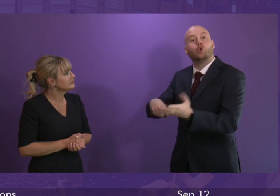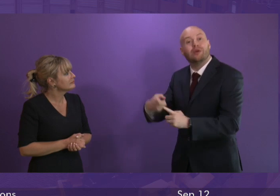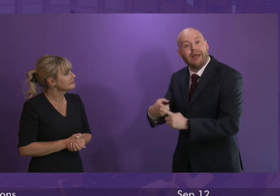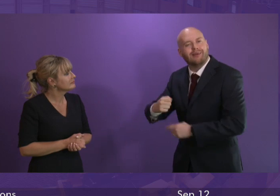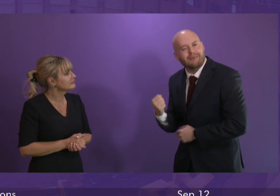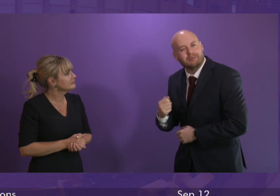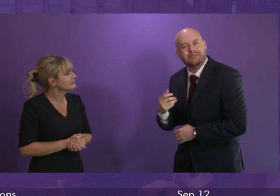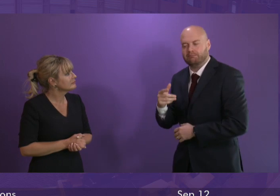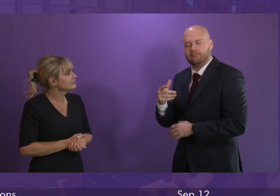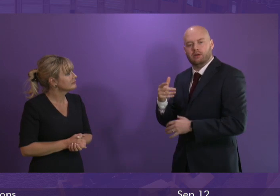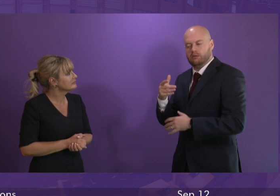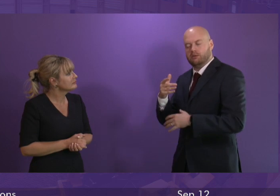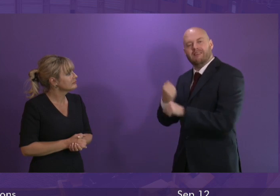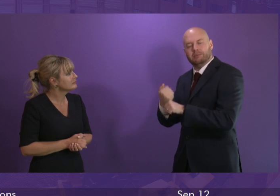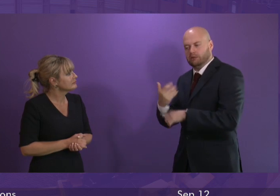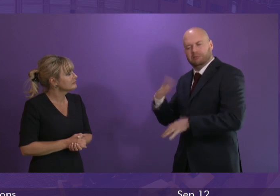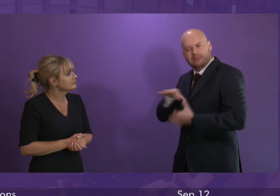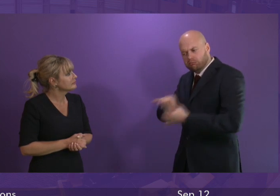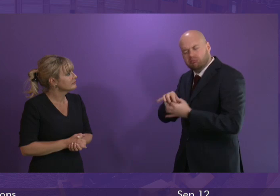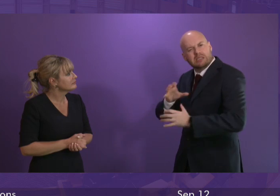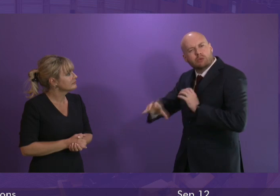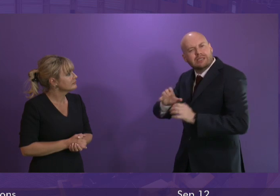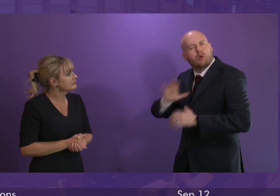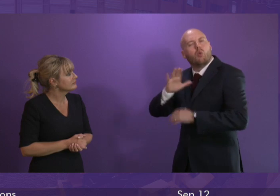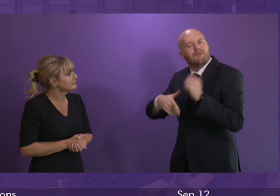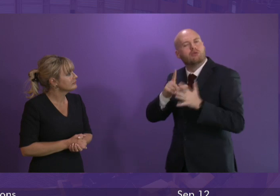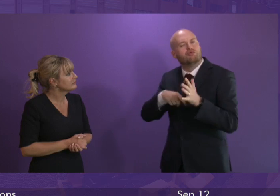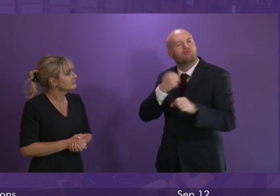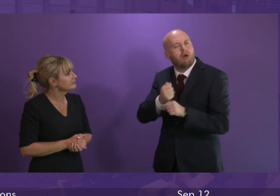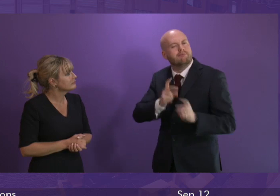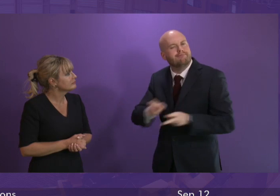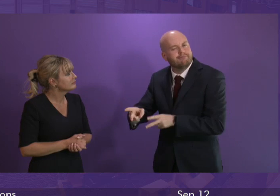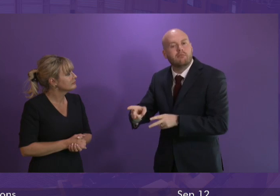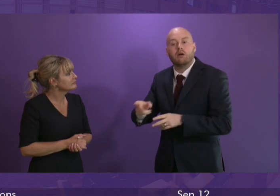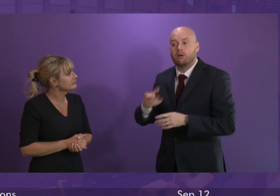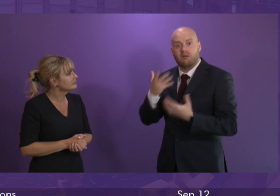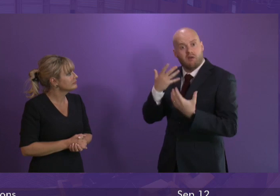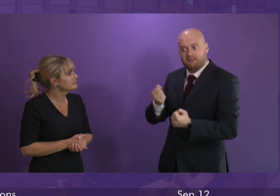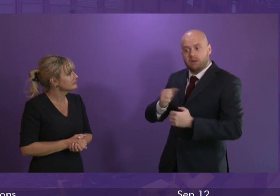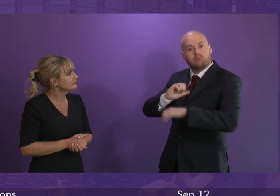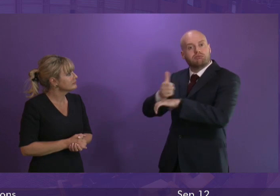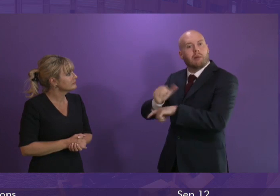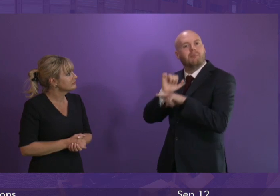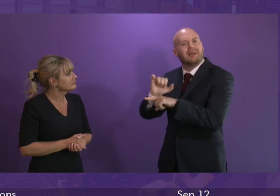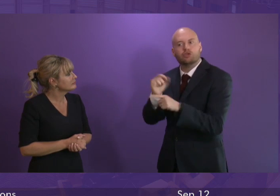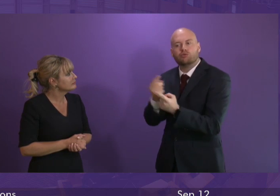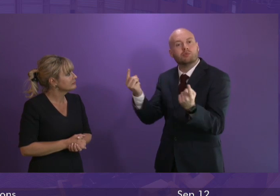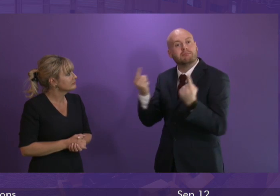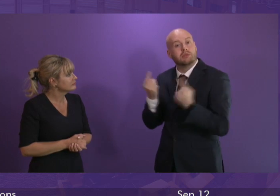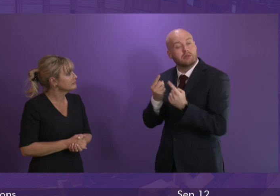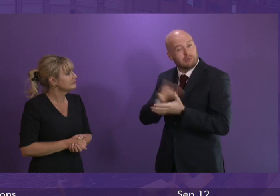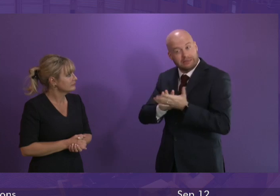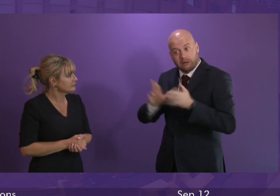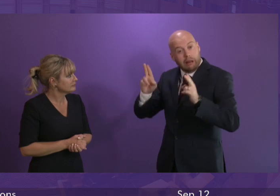the drug death crisis including the use of supervised overdose prevention rooms to help reduce drug deaths in Scotland and